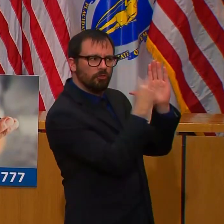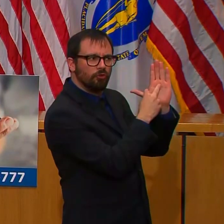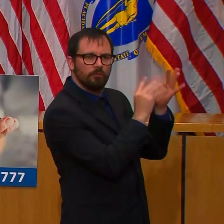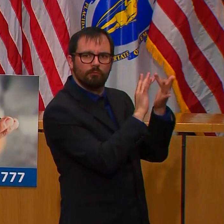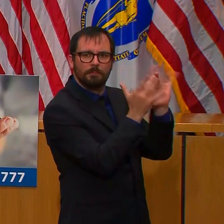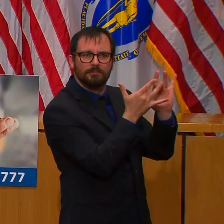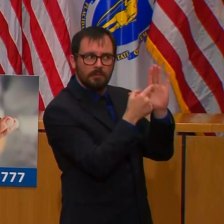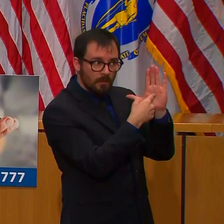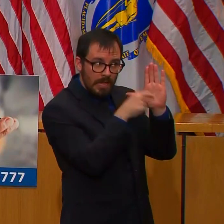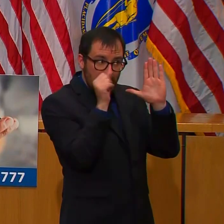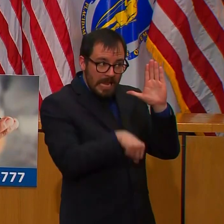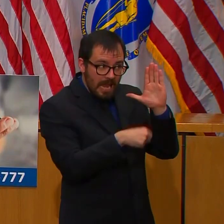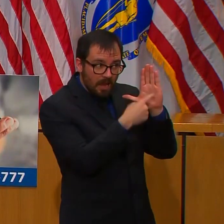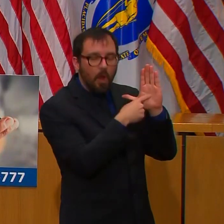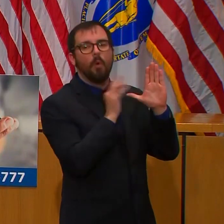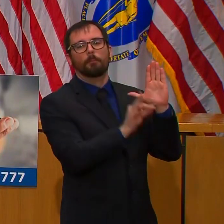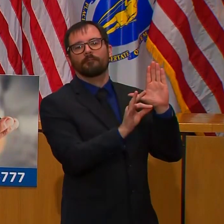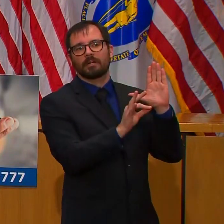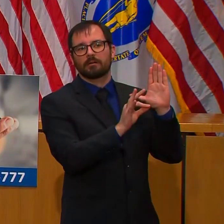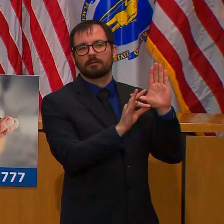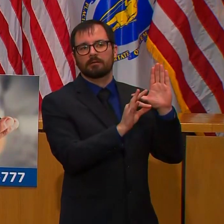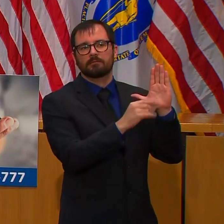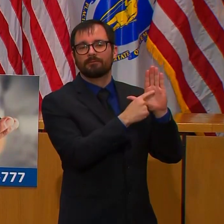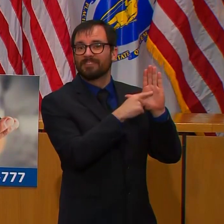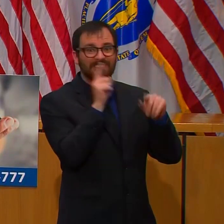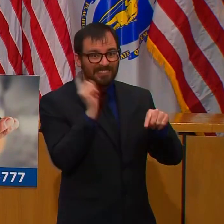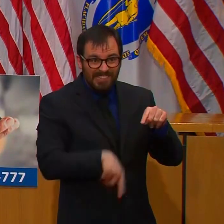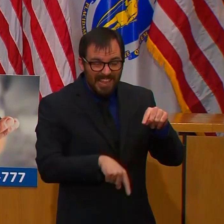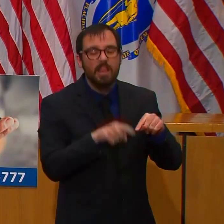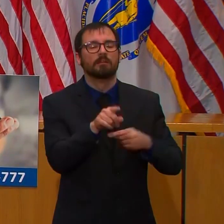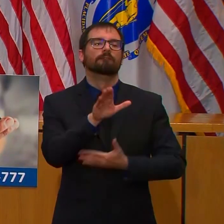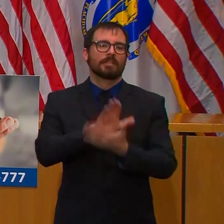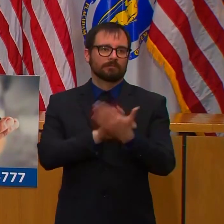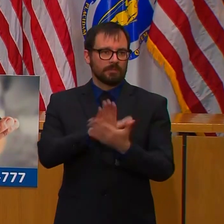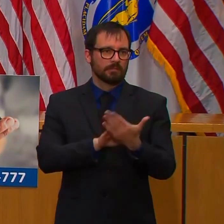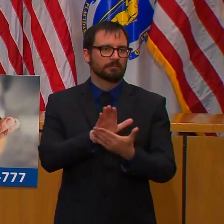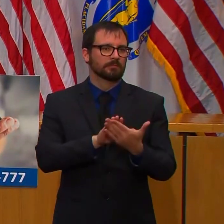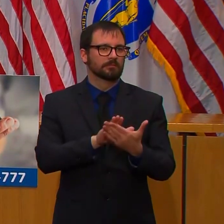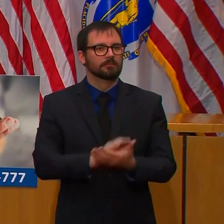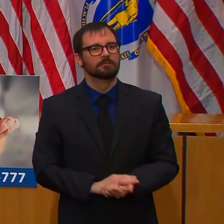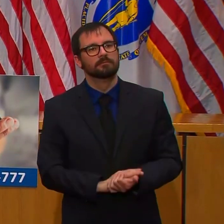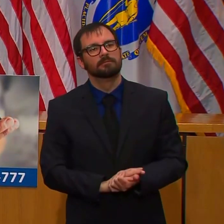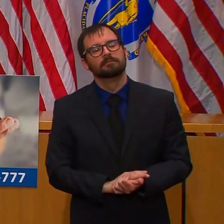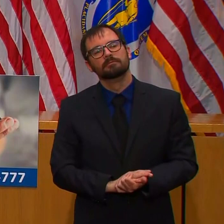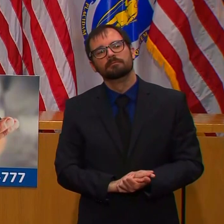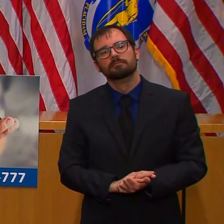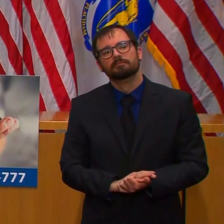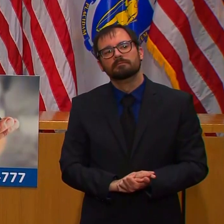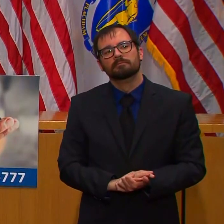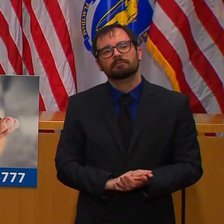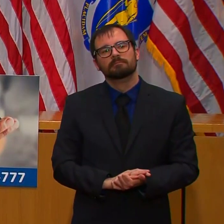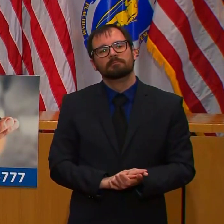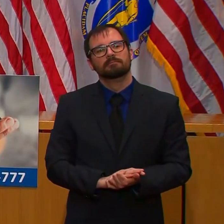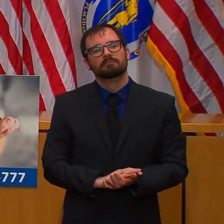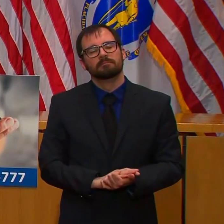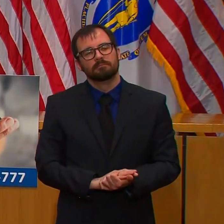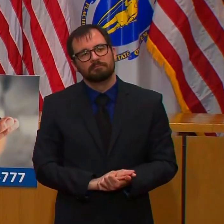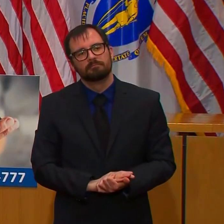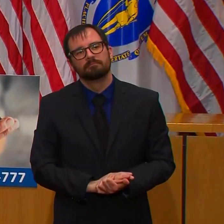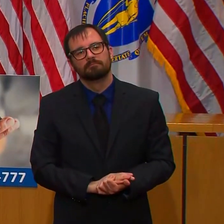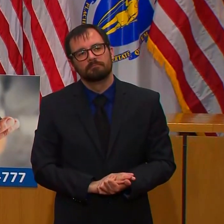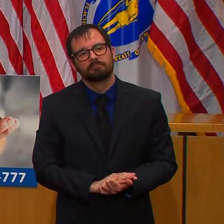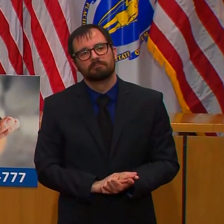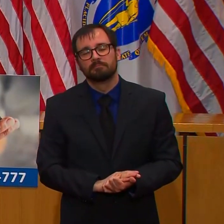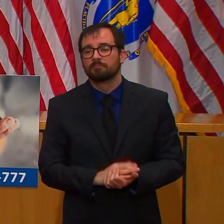Yesterday, we talked about some of the ways our COVID-19 response command center is working to establish expansions to the state's existing hospital